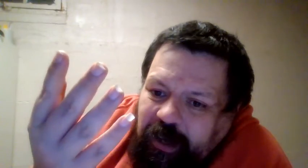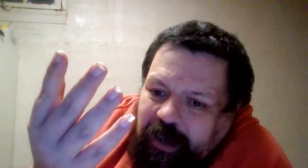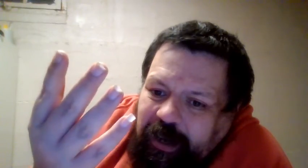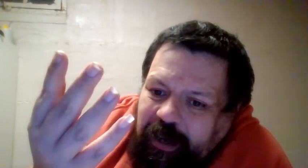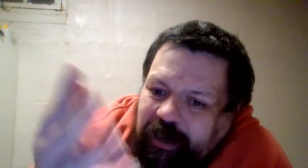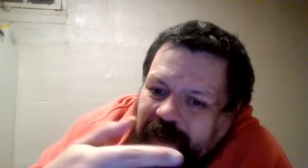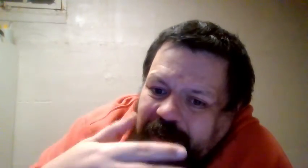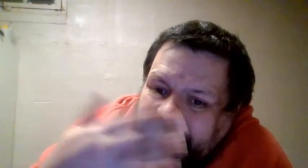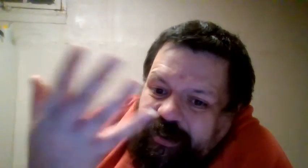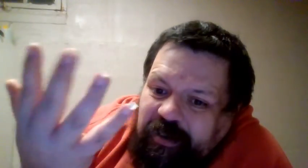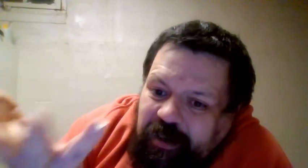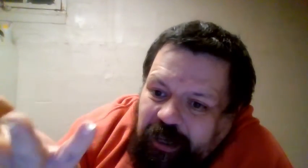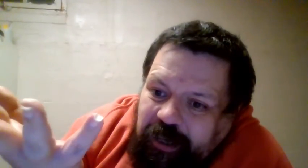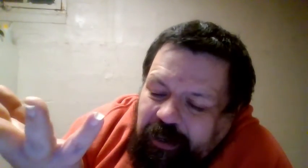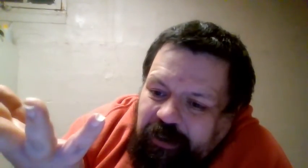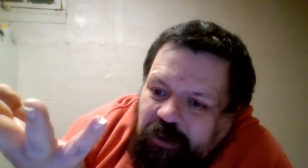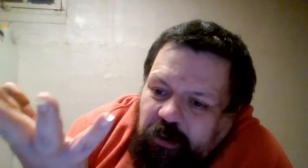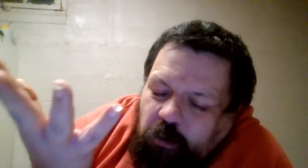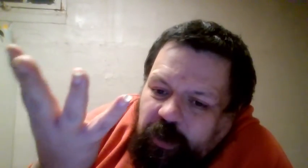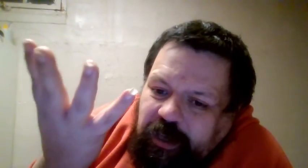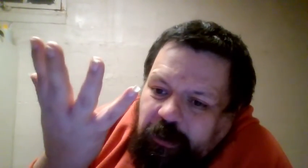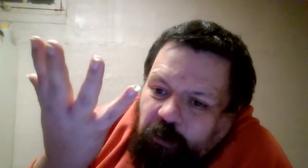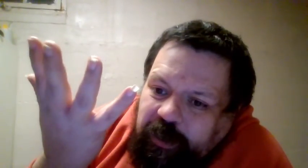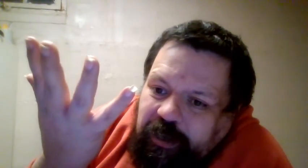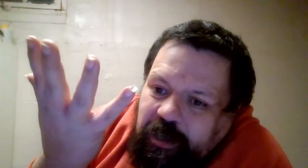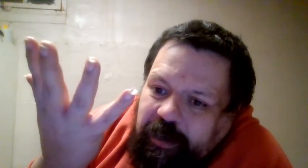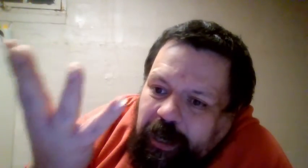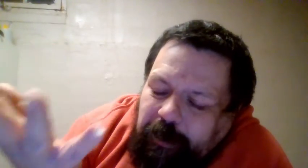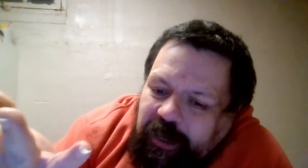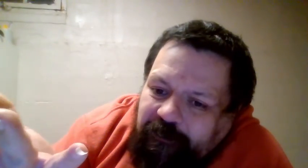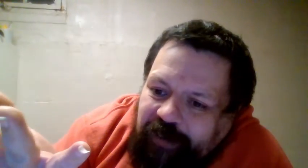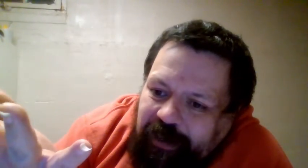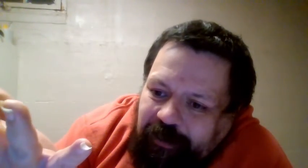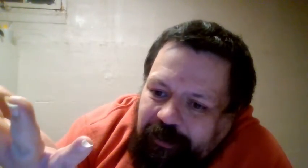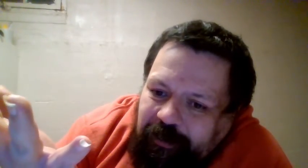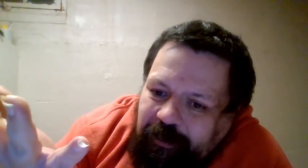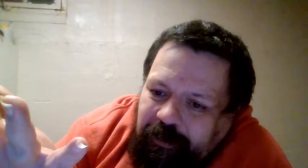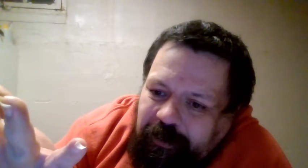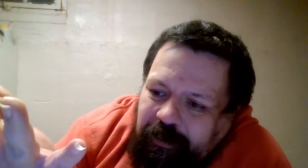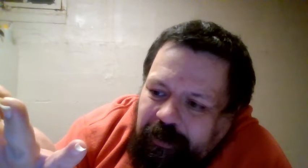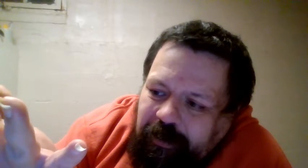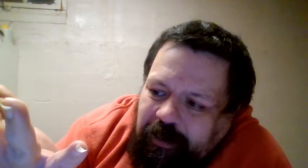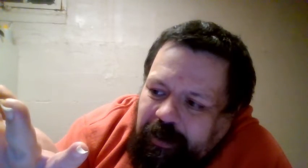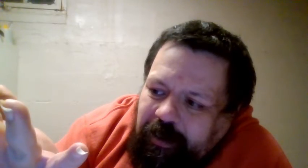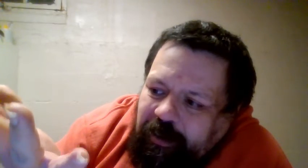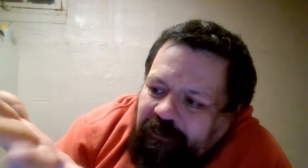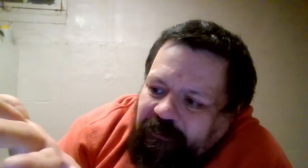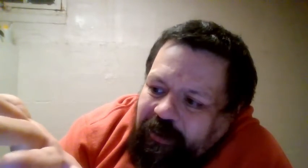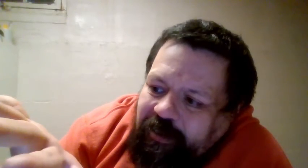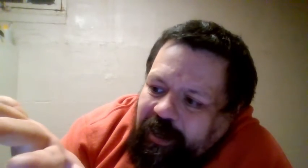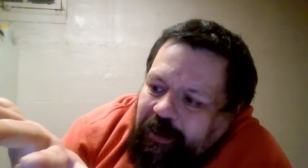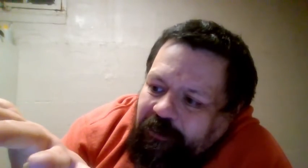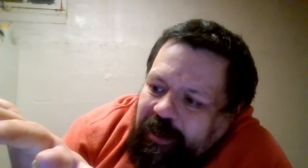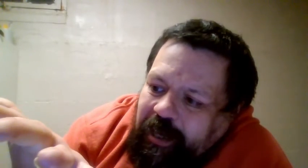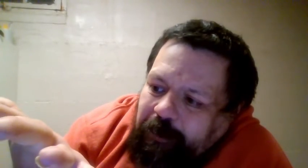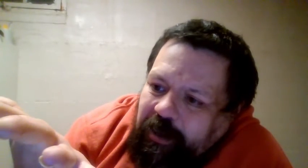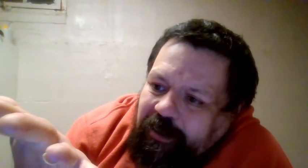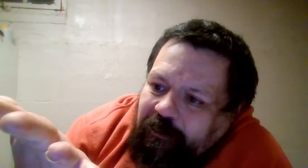And it has nothing to do with, with the name of the event. The first half of the name of this